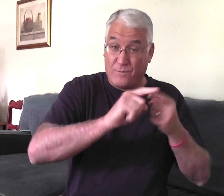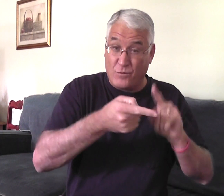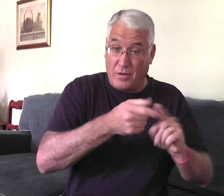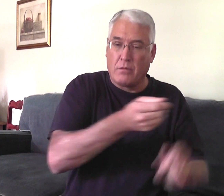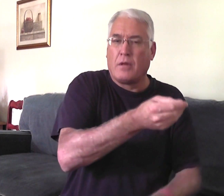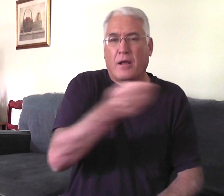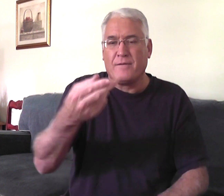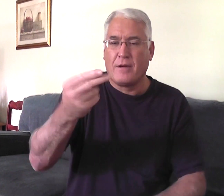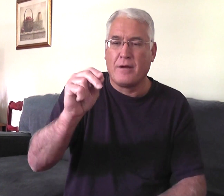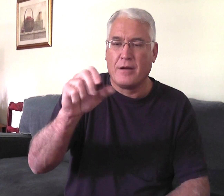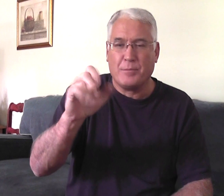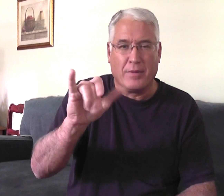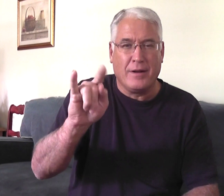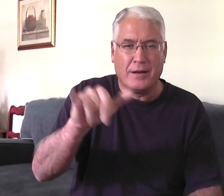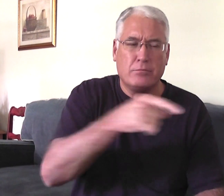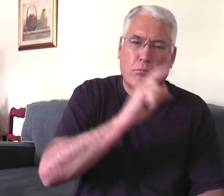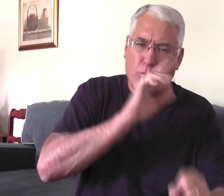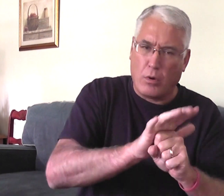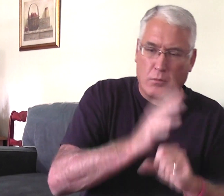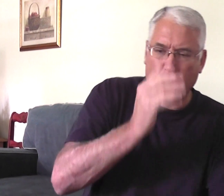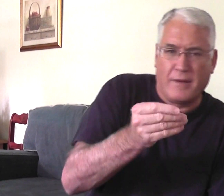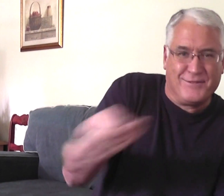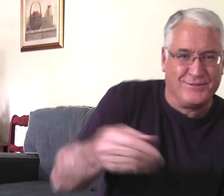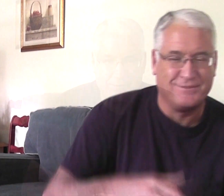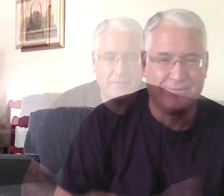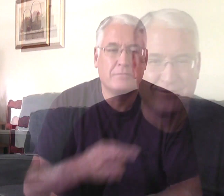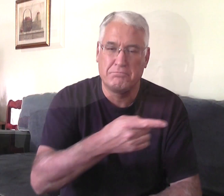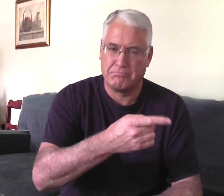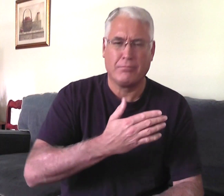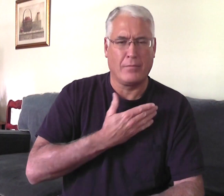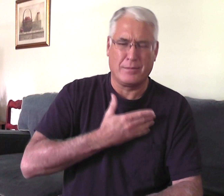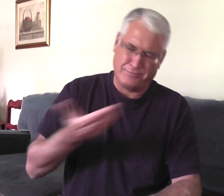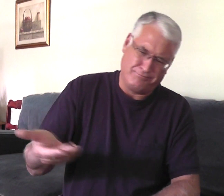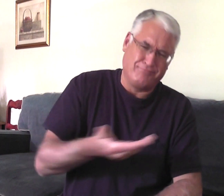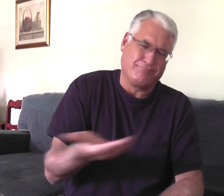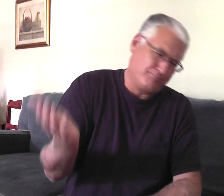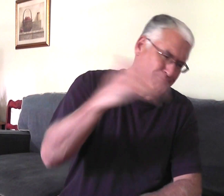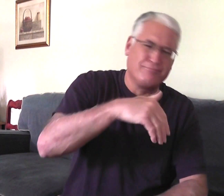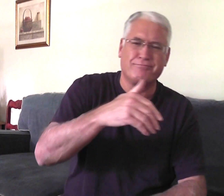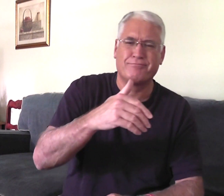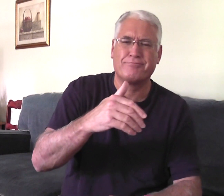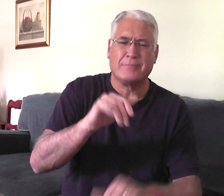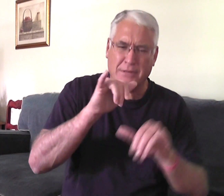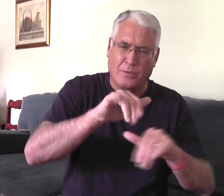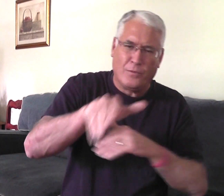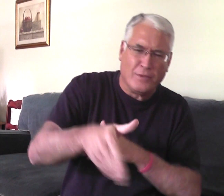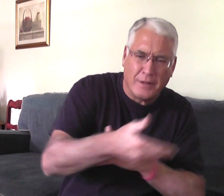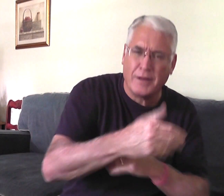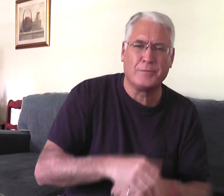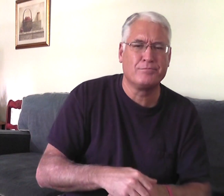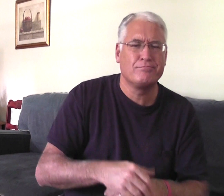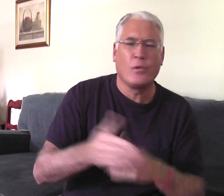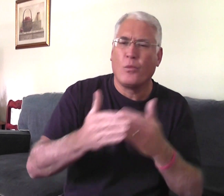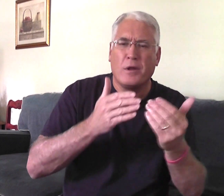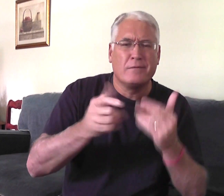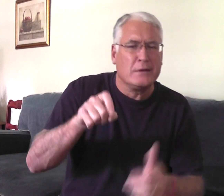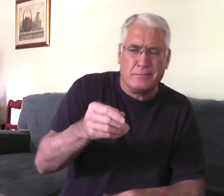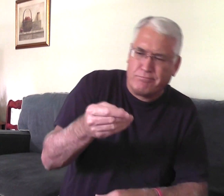Oh, friend, he would give him his token. And he would say, come on in. You're welcome to stay overnight.